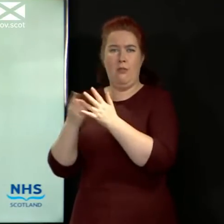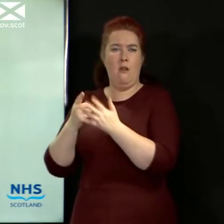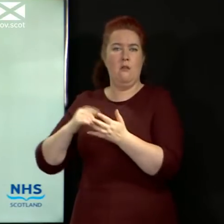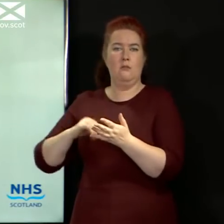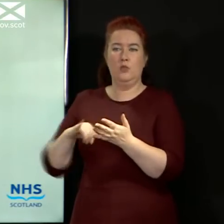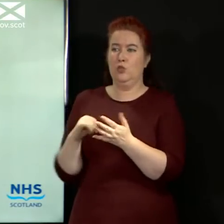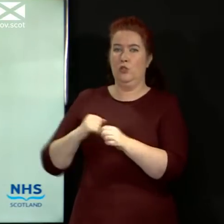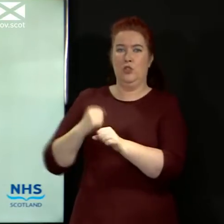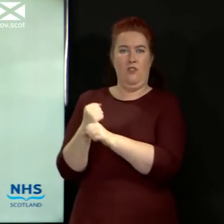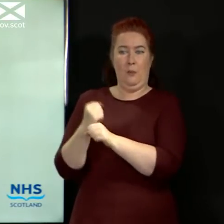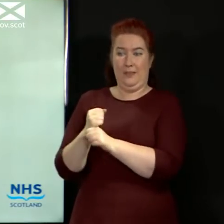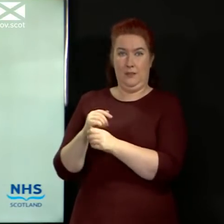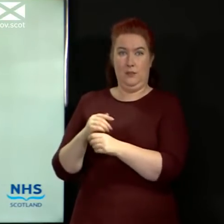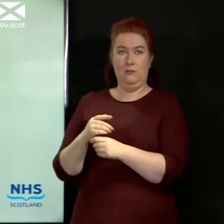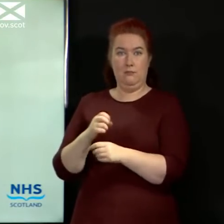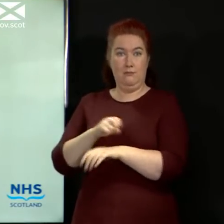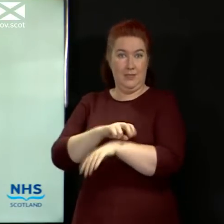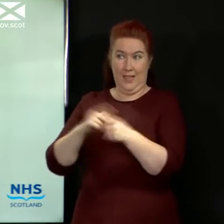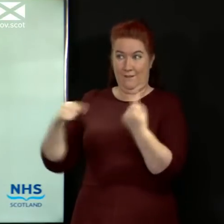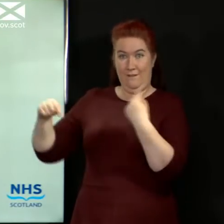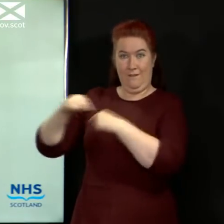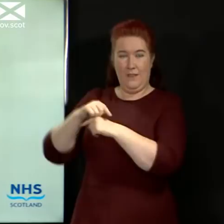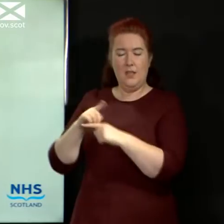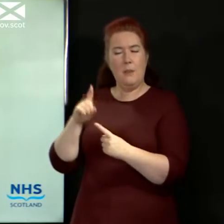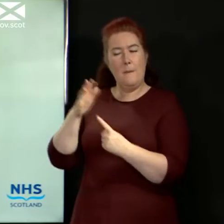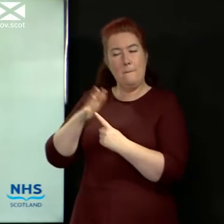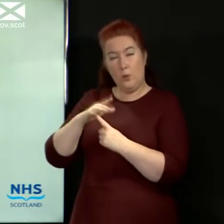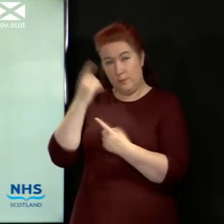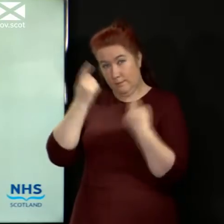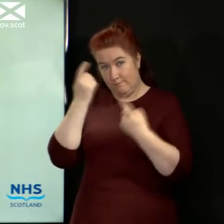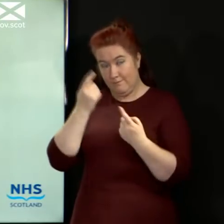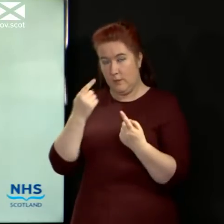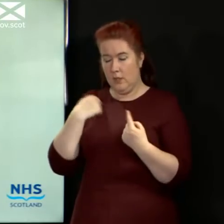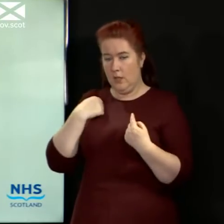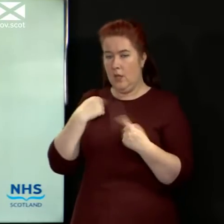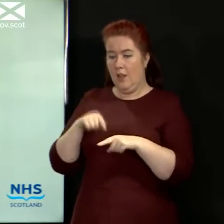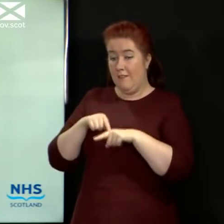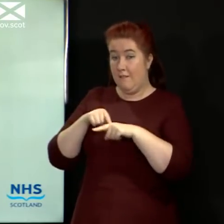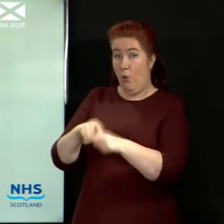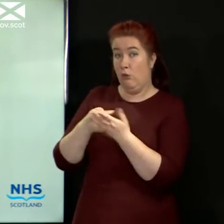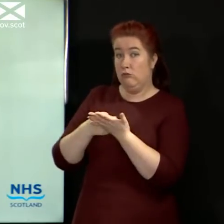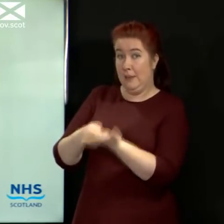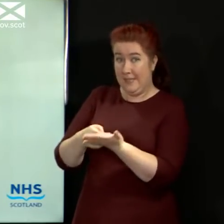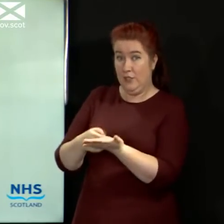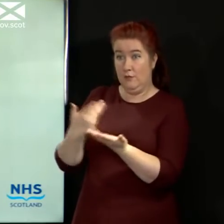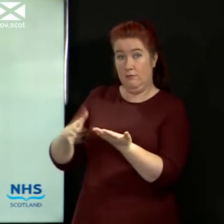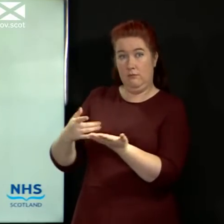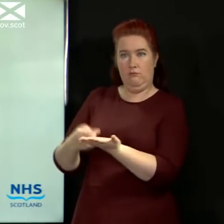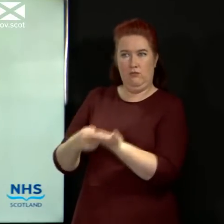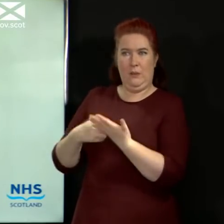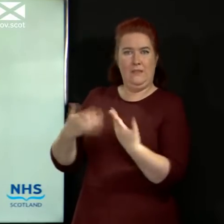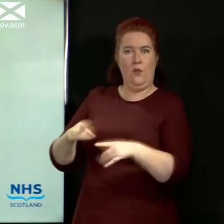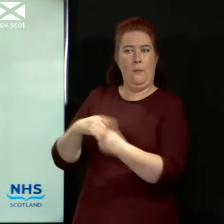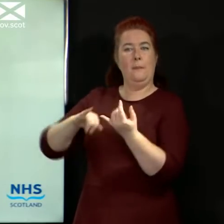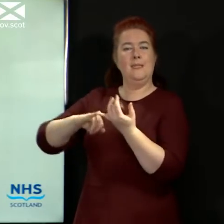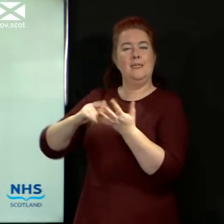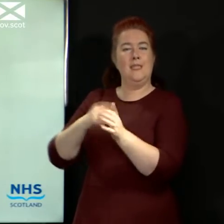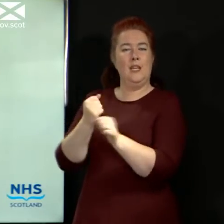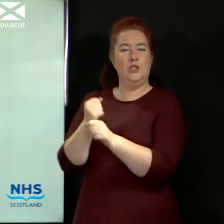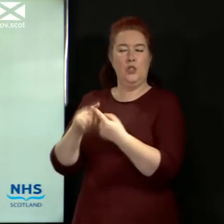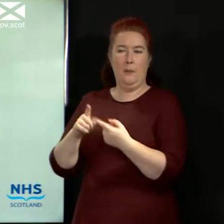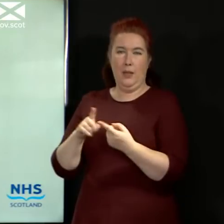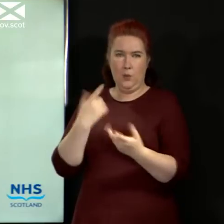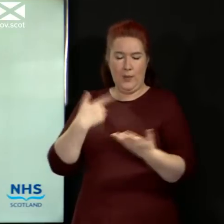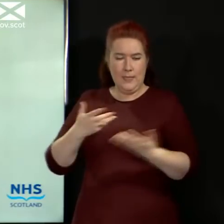government as well. And the important consideration there was about to follow the recommendations of SAGE about the actual timing of any